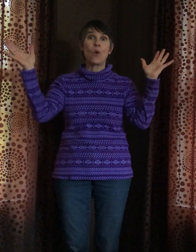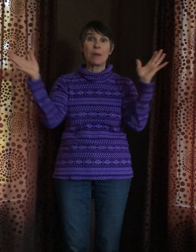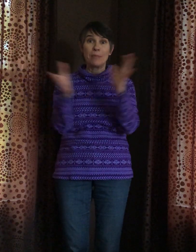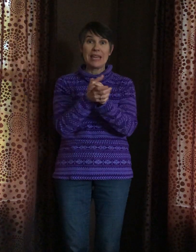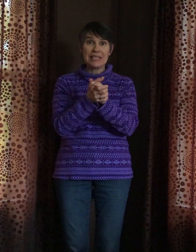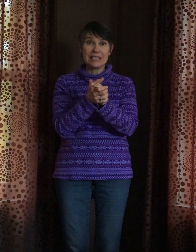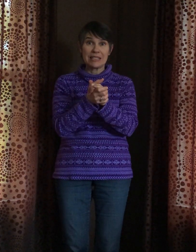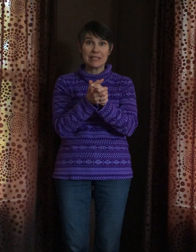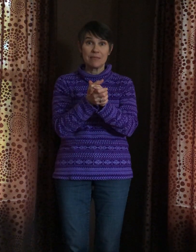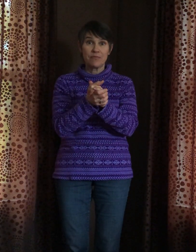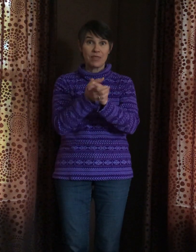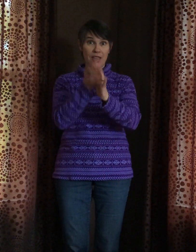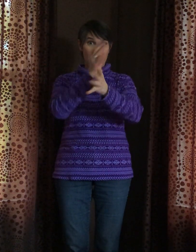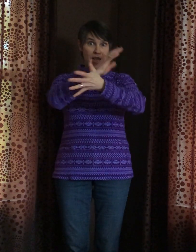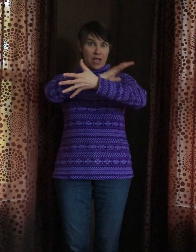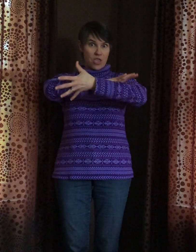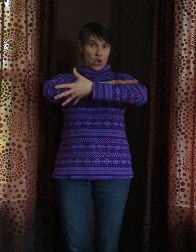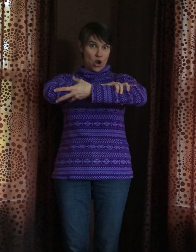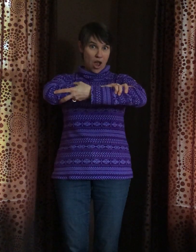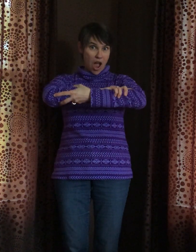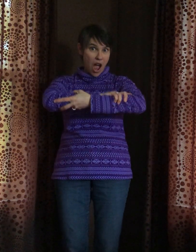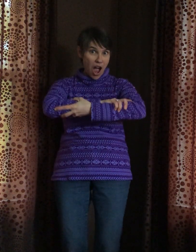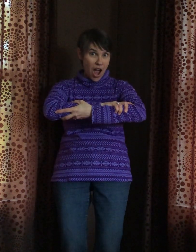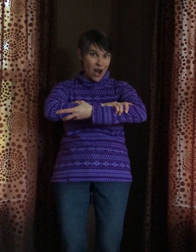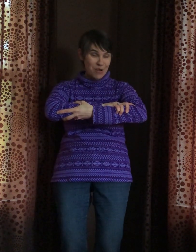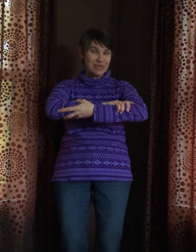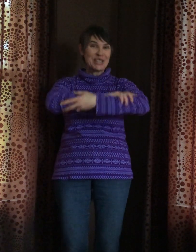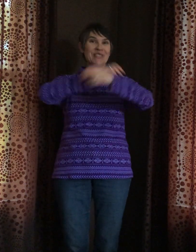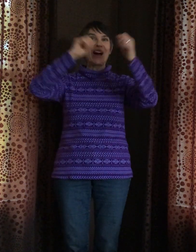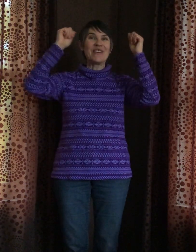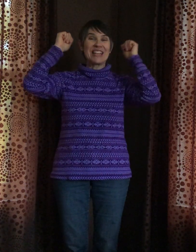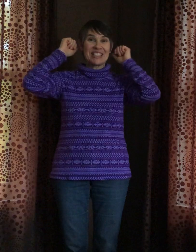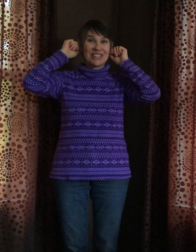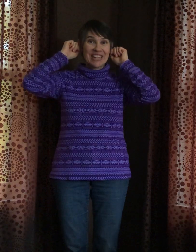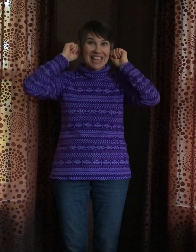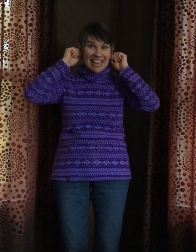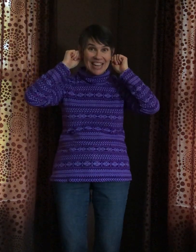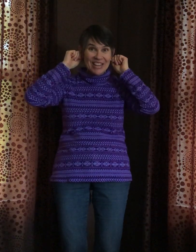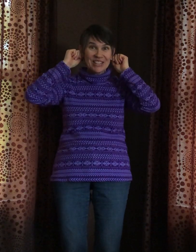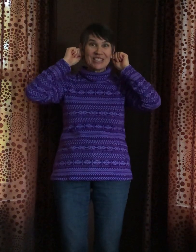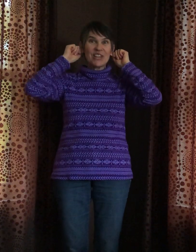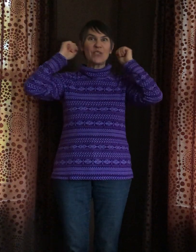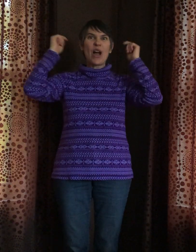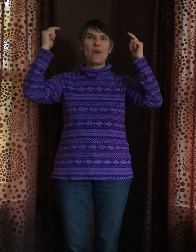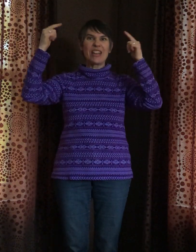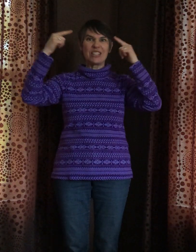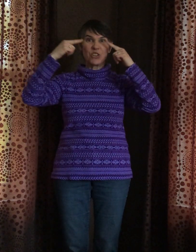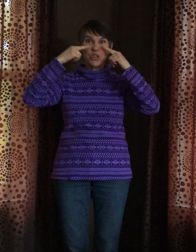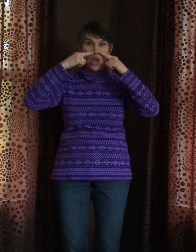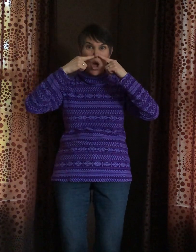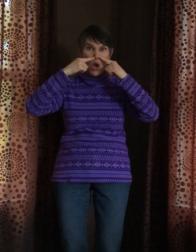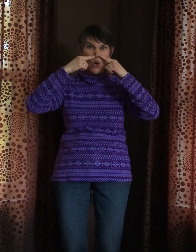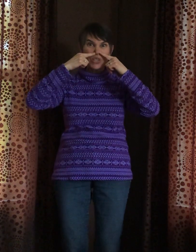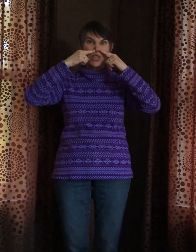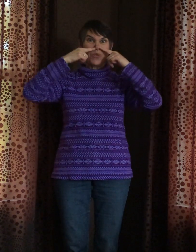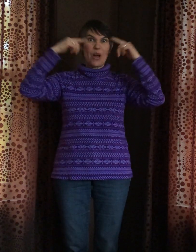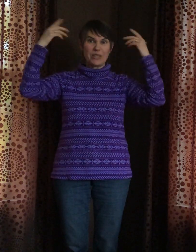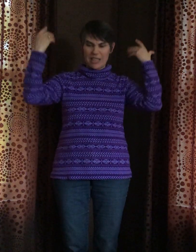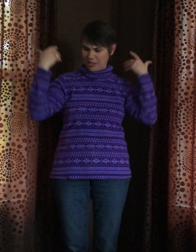one piece. Your arms grow as your ears grow as your nose grows as